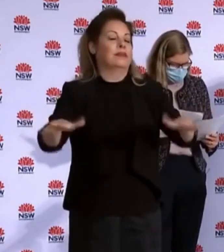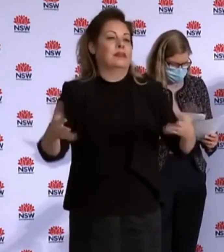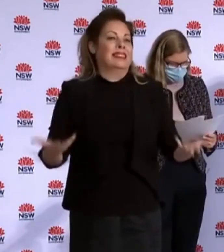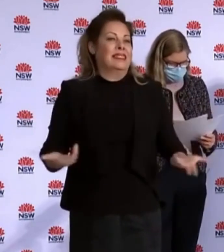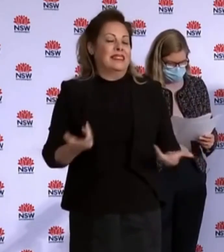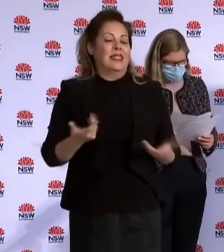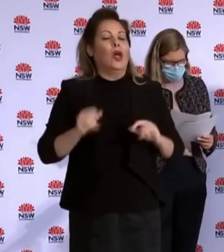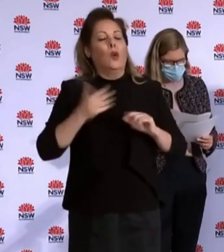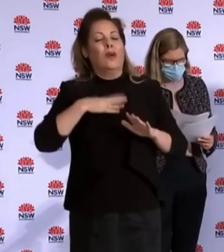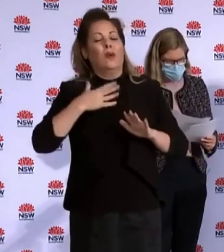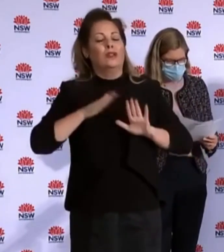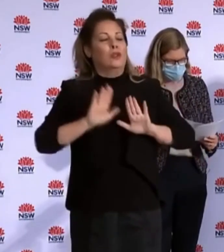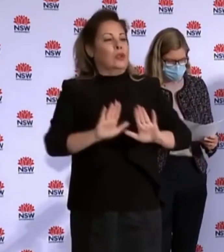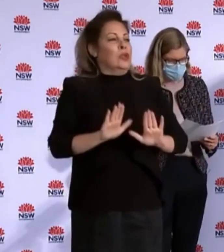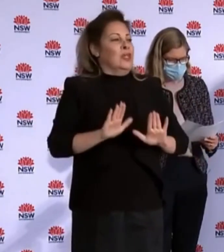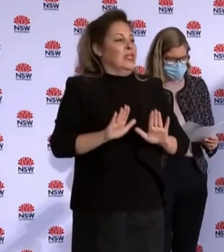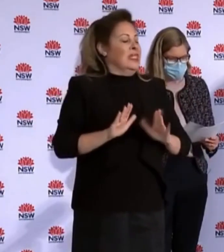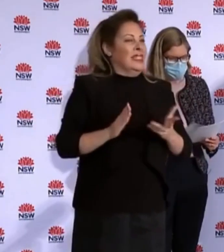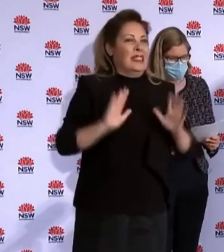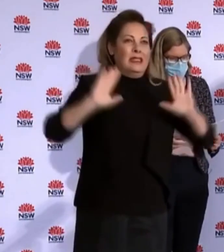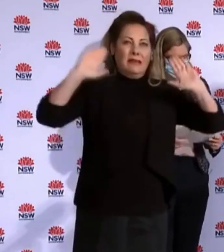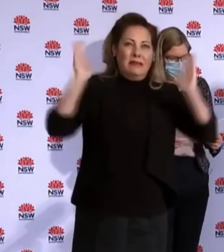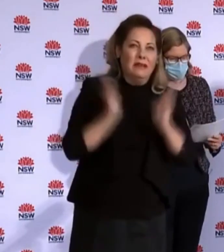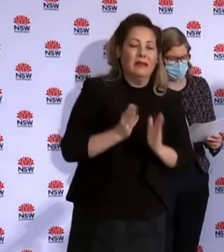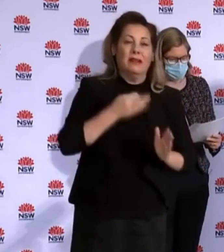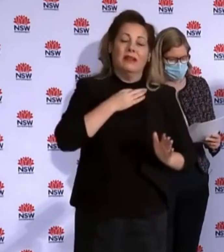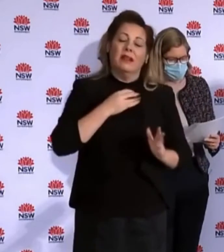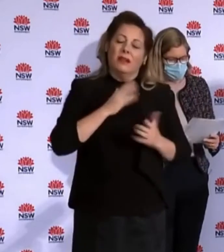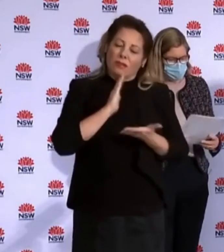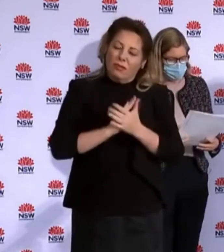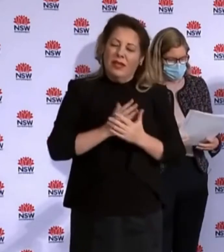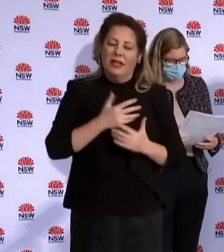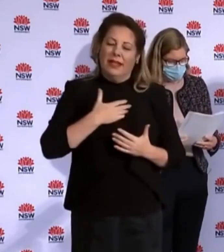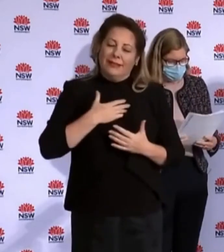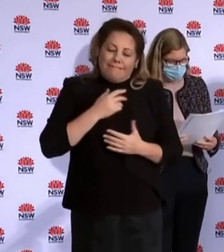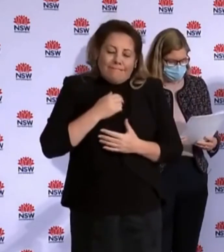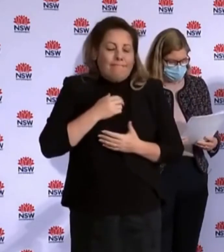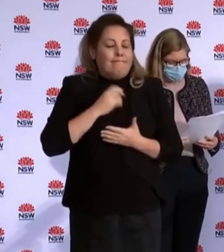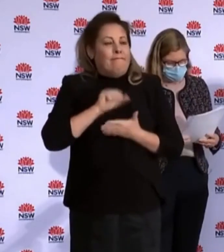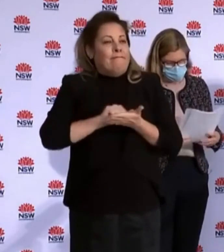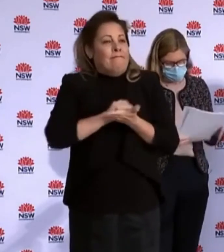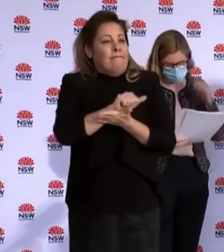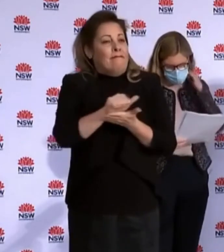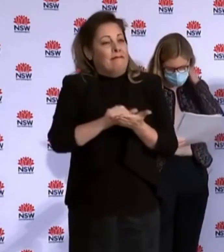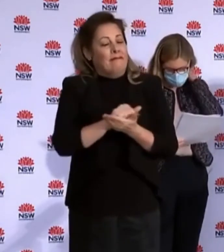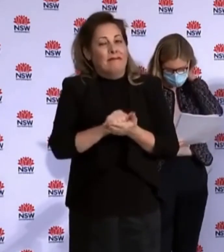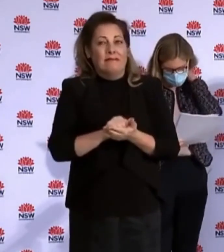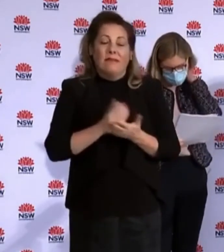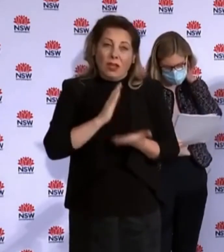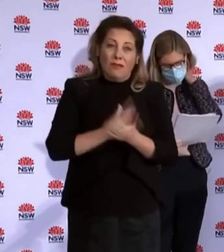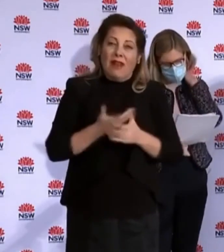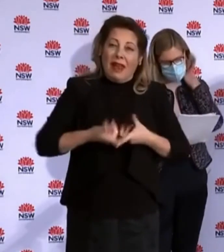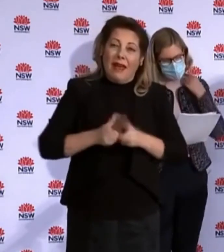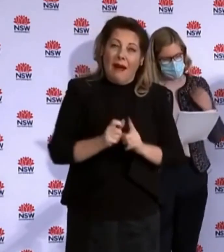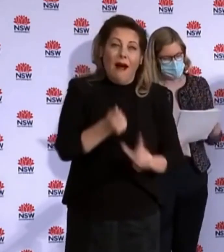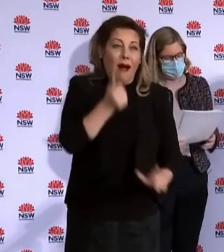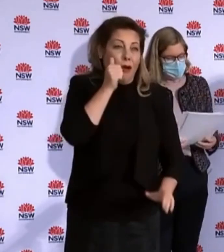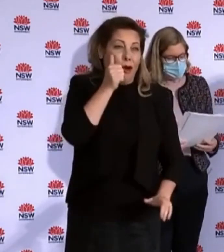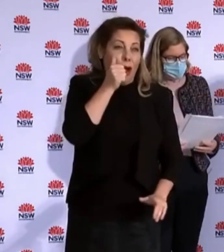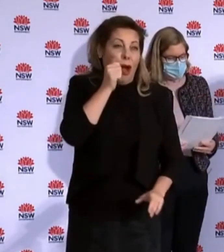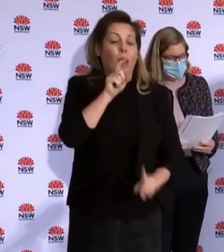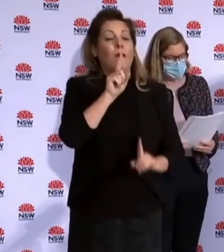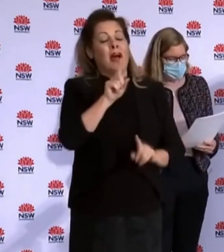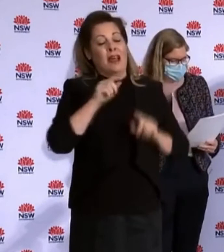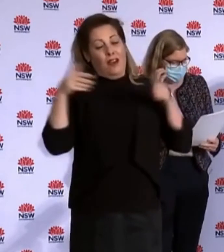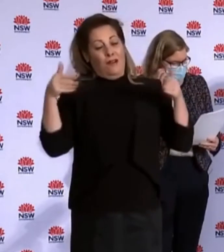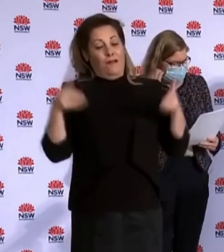to others. so, therefore, heartbreakingly from Sunday, funerals will only be able to be